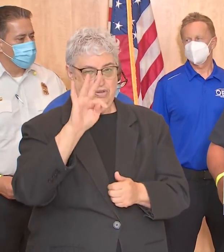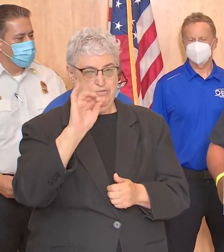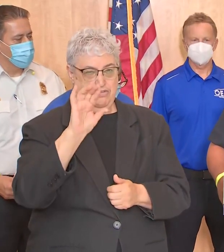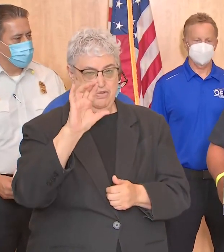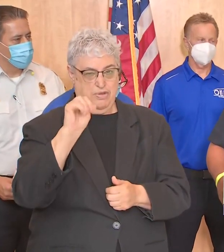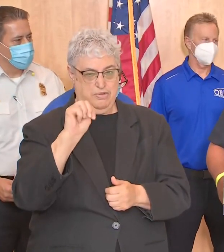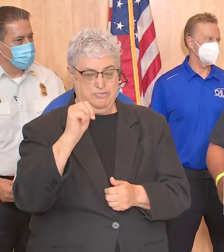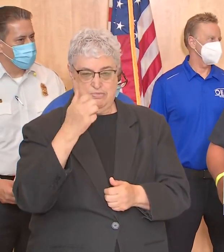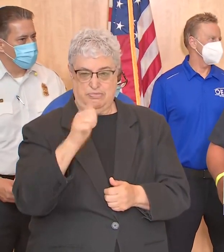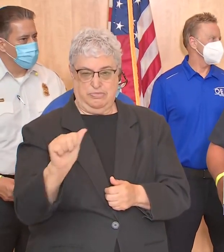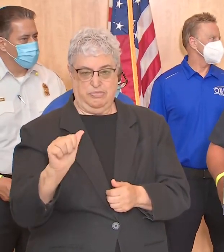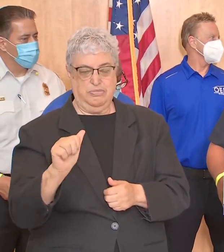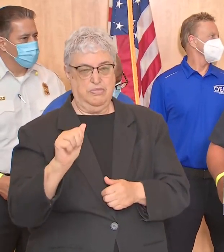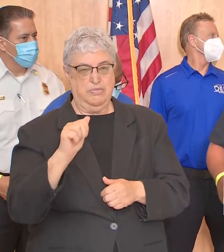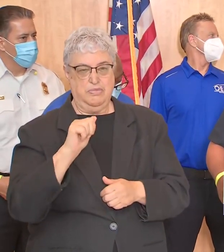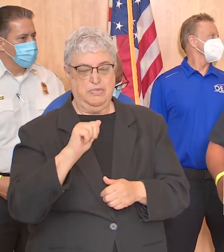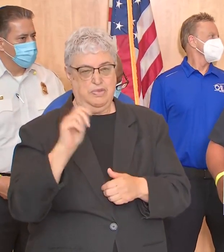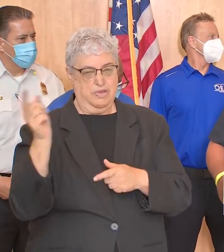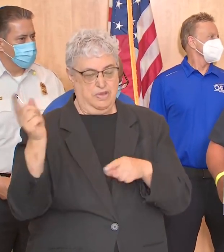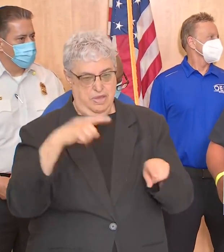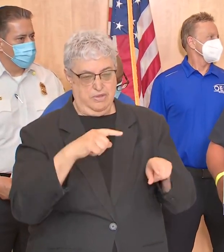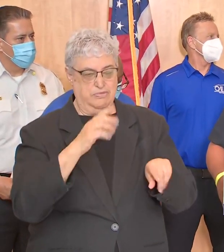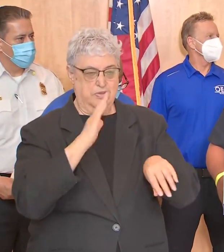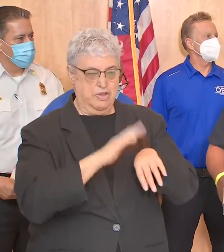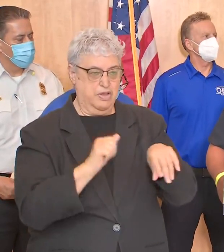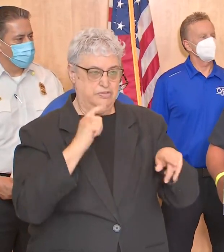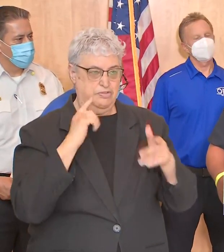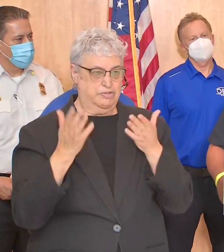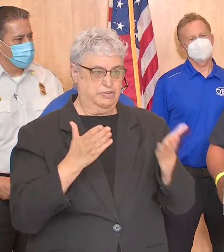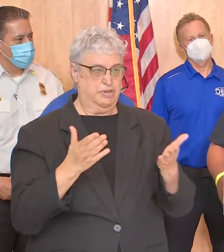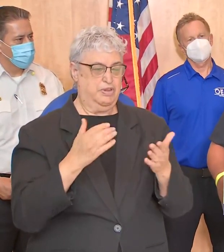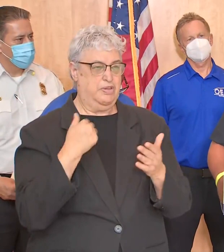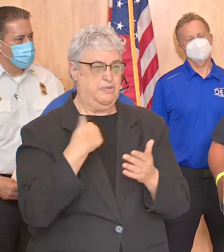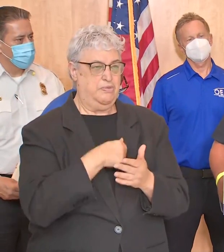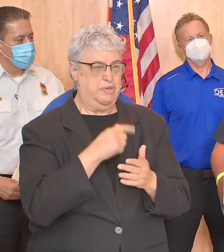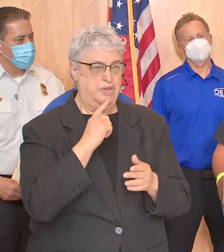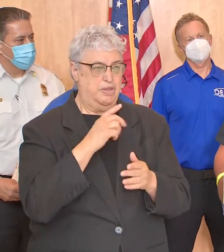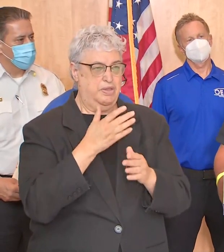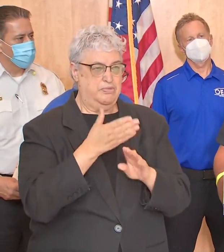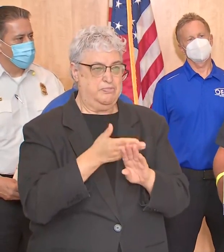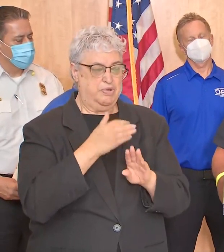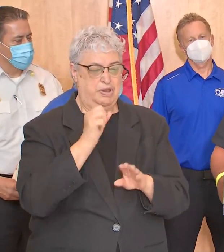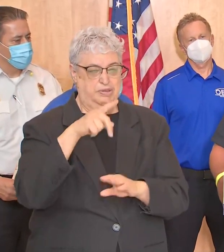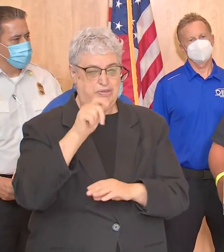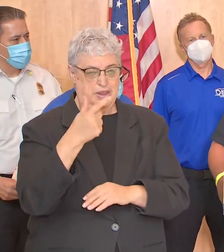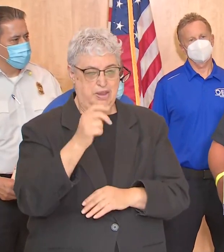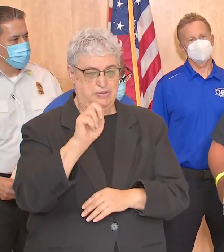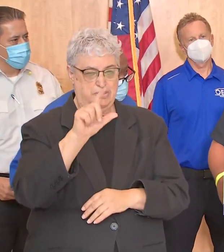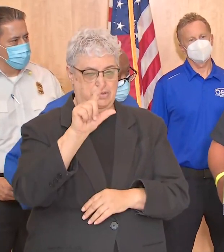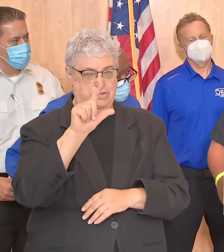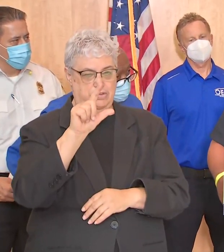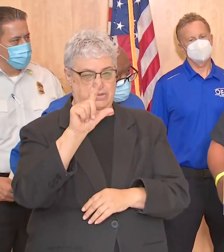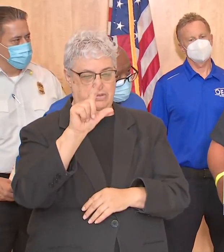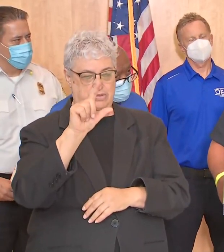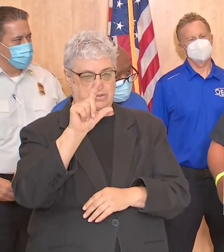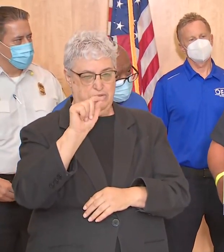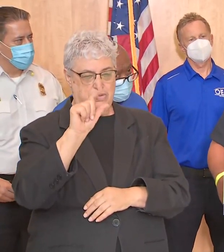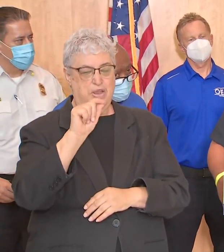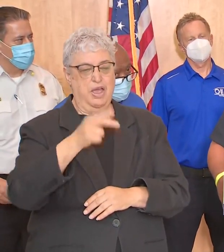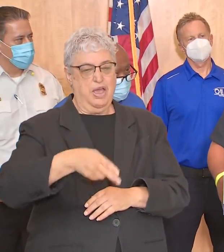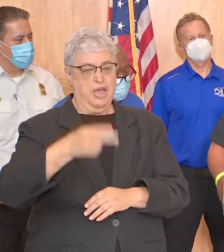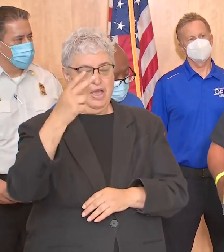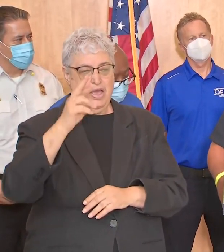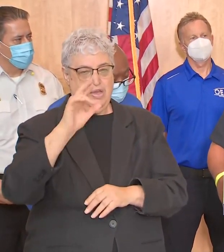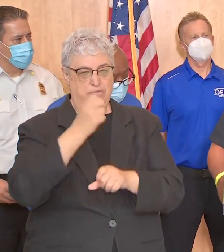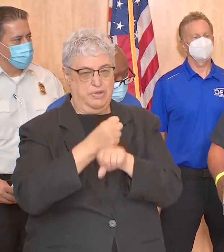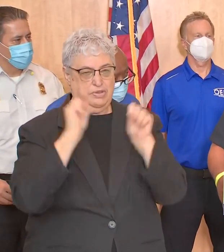calls for a service the special operations division has pre-stage 20 20 high water rescue trucks